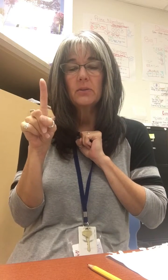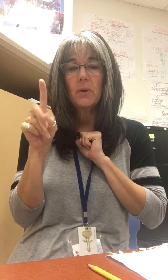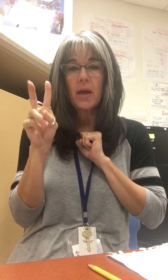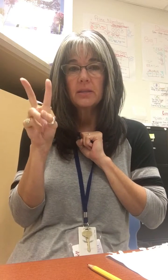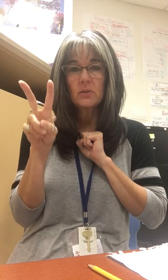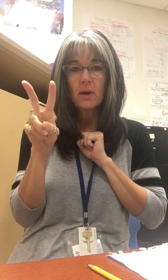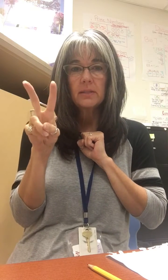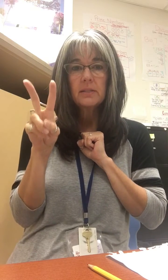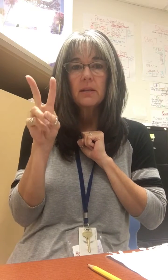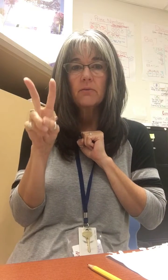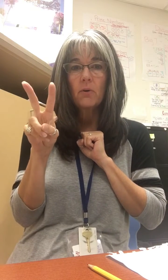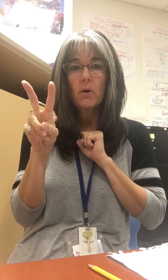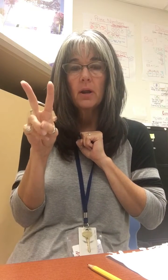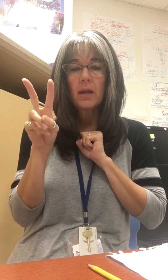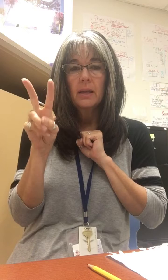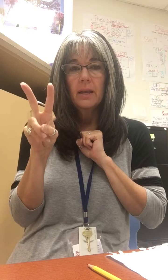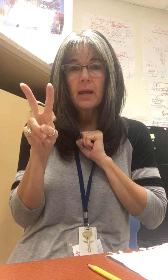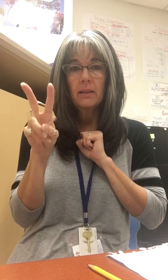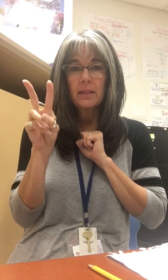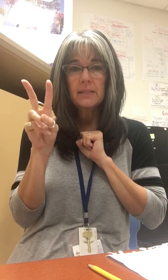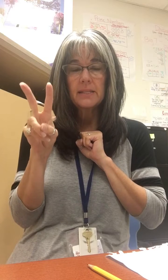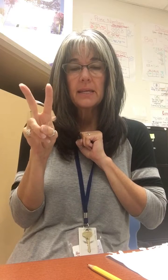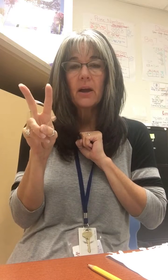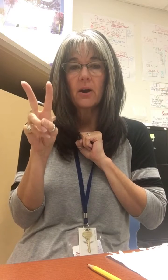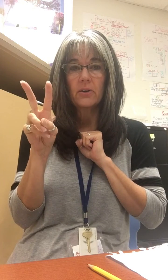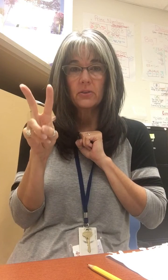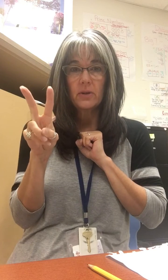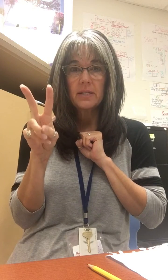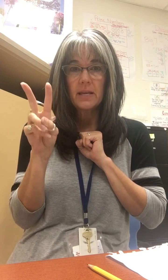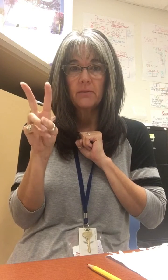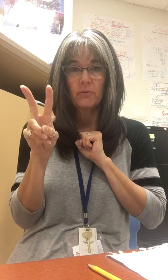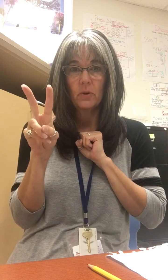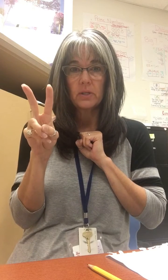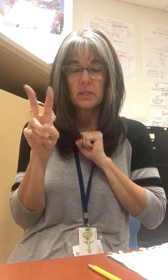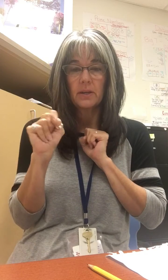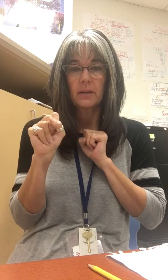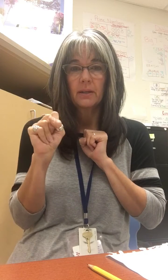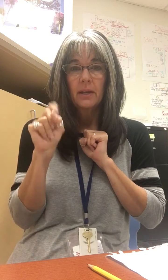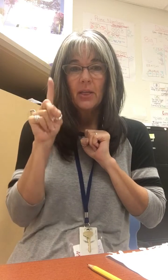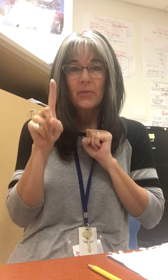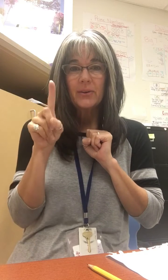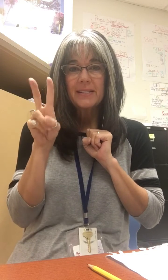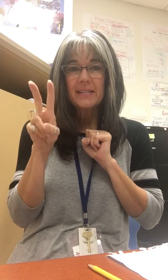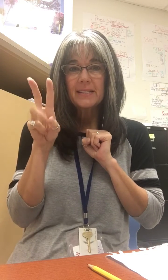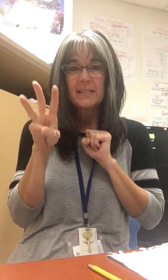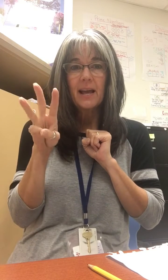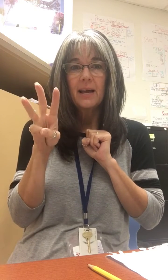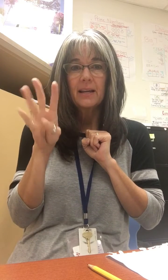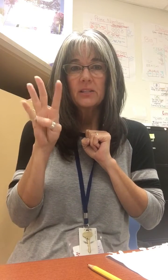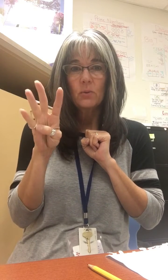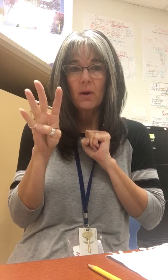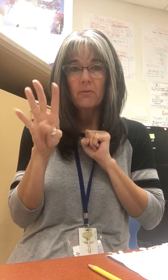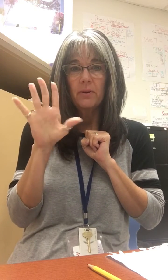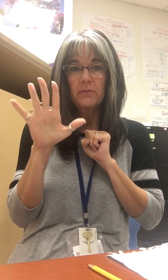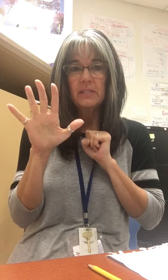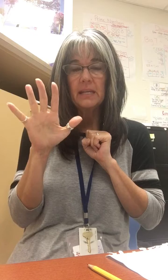and 24. Now let's sing our threes and fours. 3, 6, 9, 12, 15,